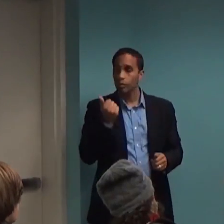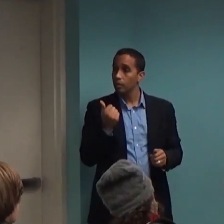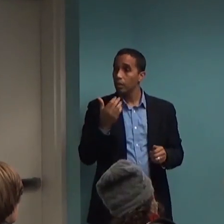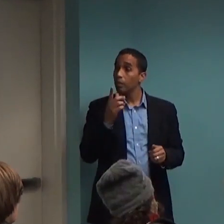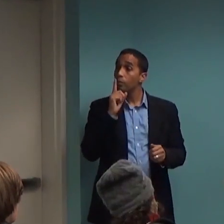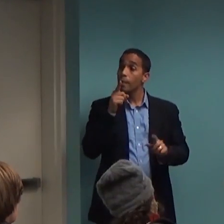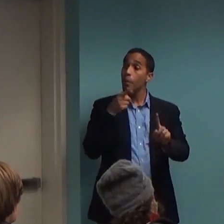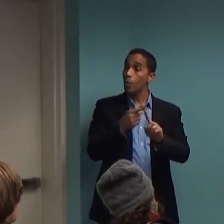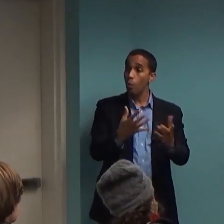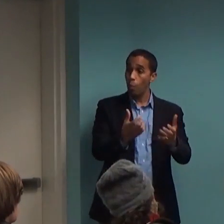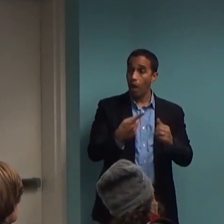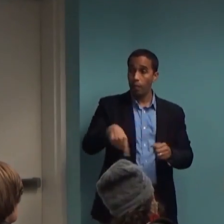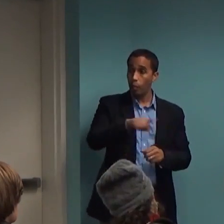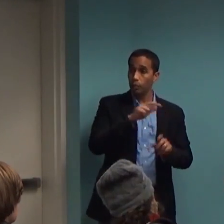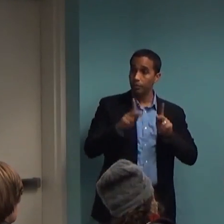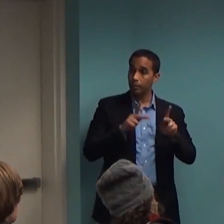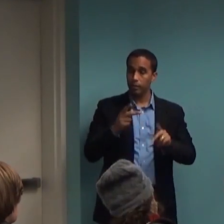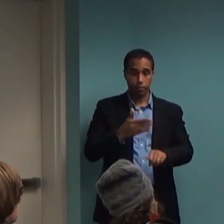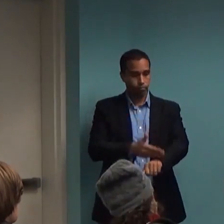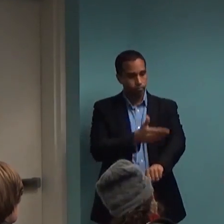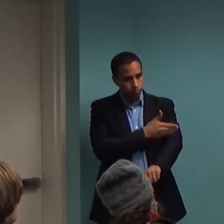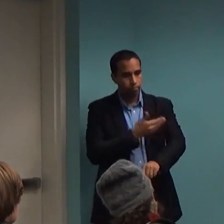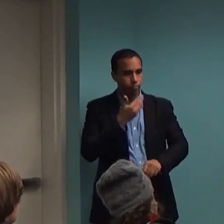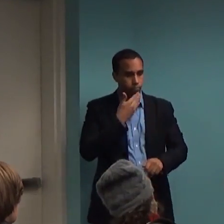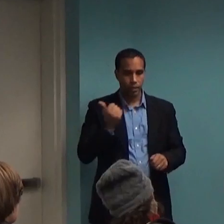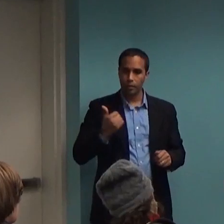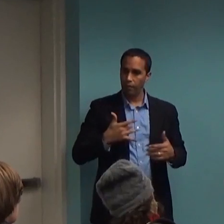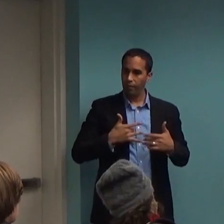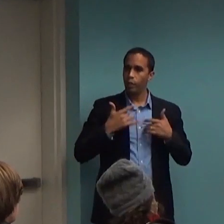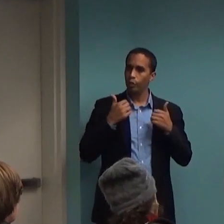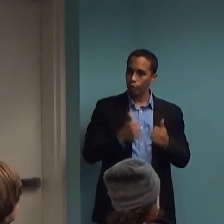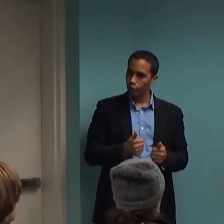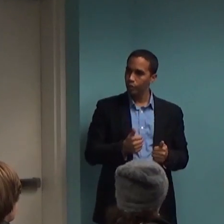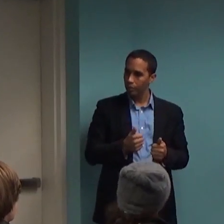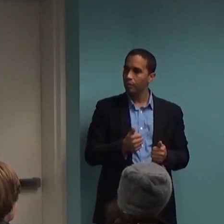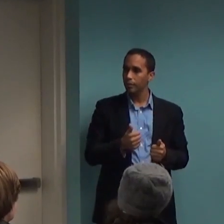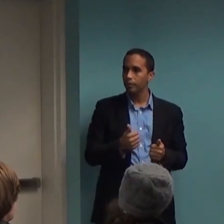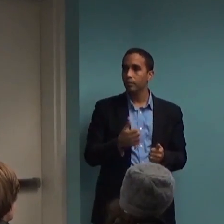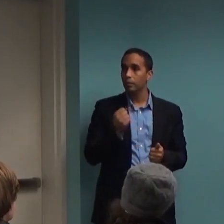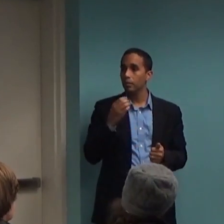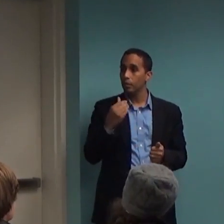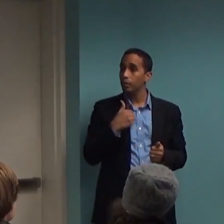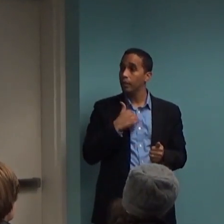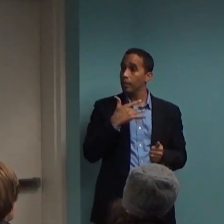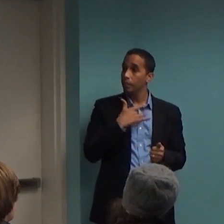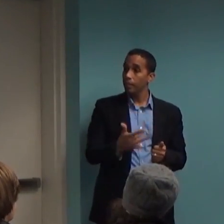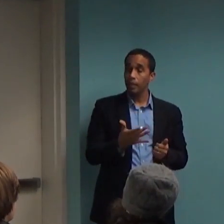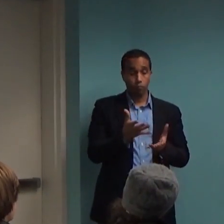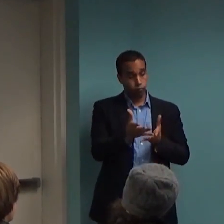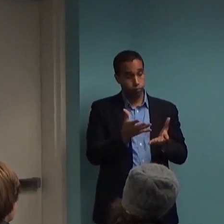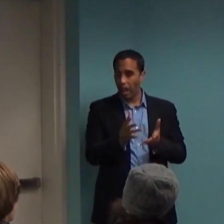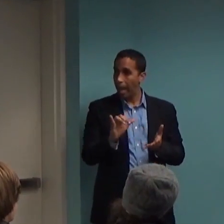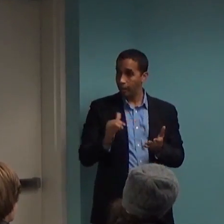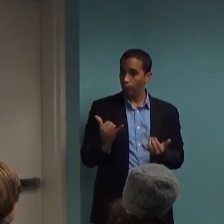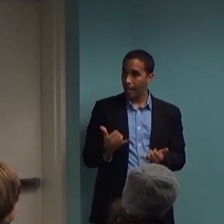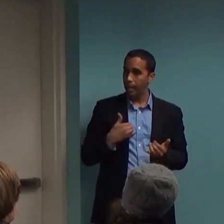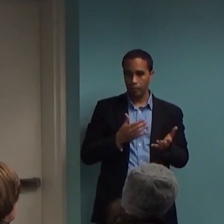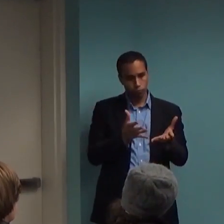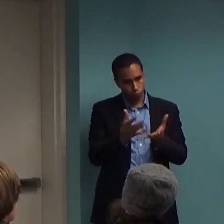And so I end up speaking with the client very frequently about these very same issues. And then I will let the psychiatrist know, especially if it's someone